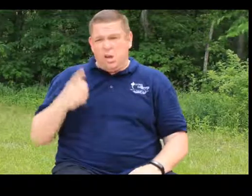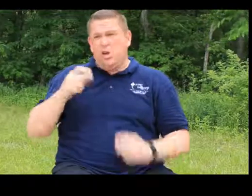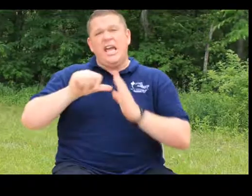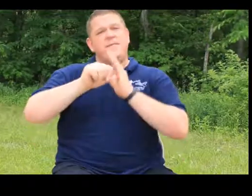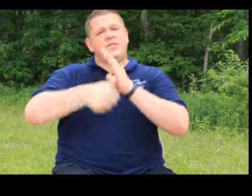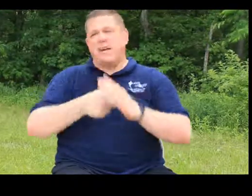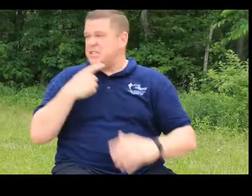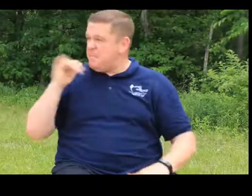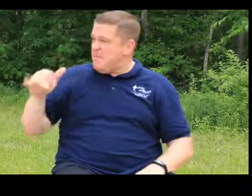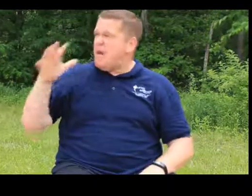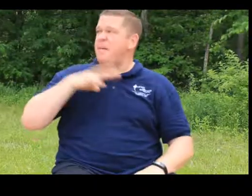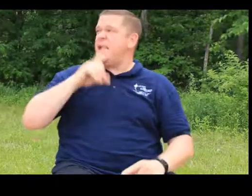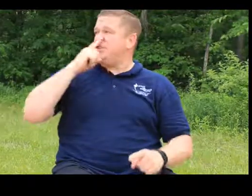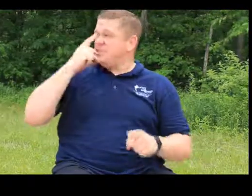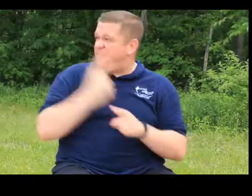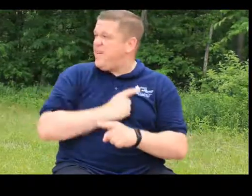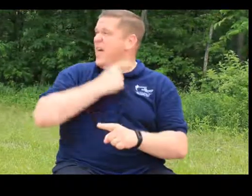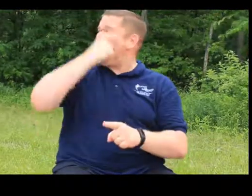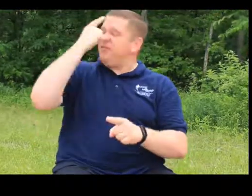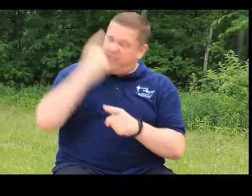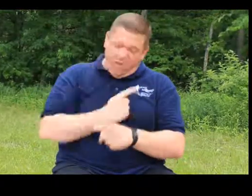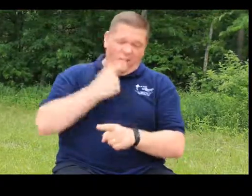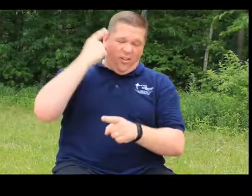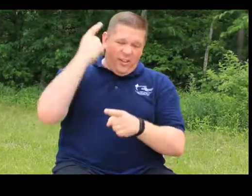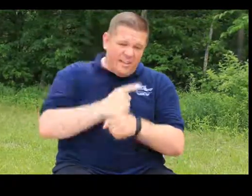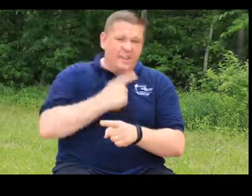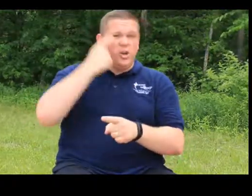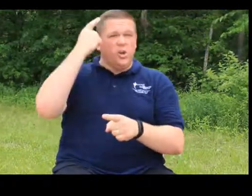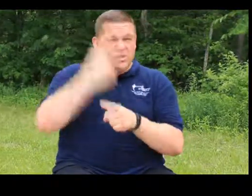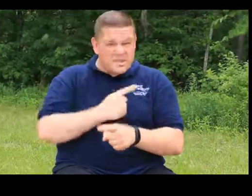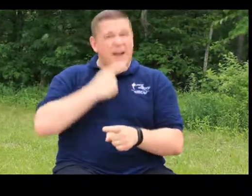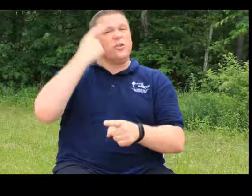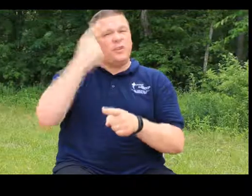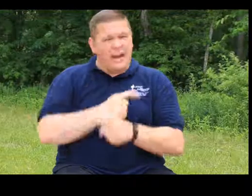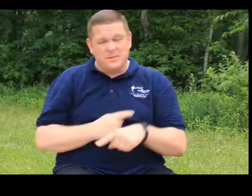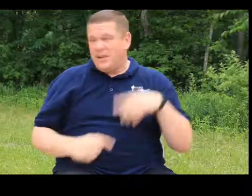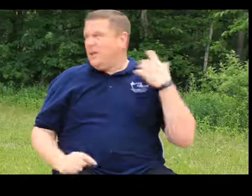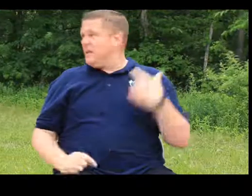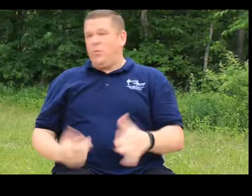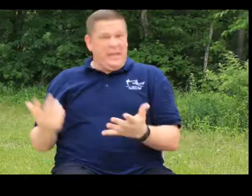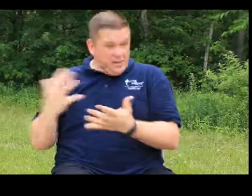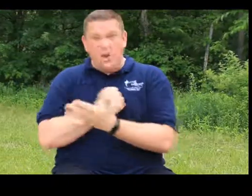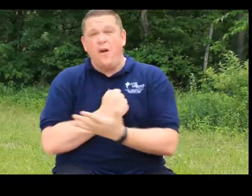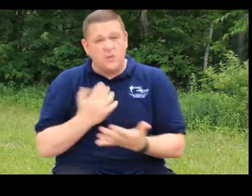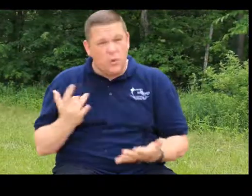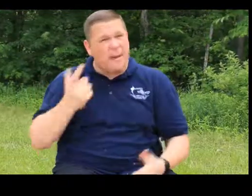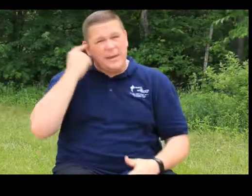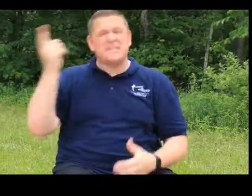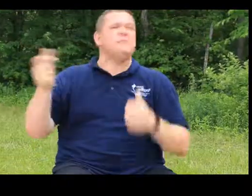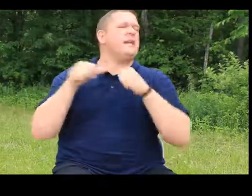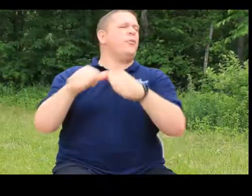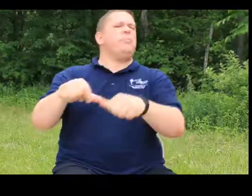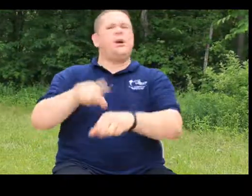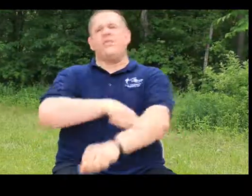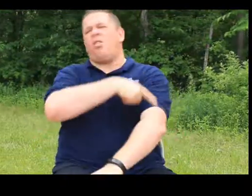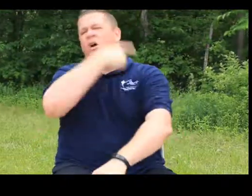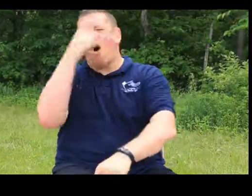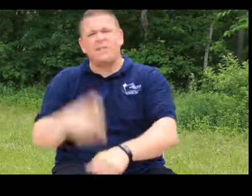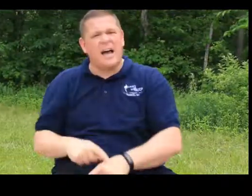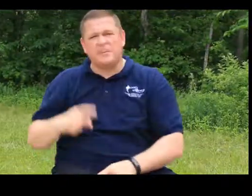You can emphasize and say, man, that man is just faithful. And you can do it several times. Well, he deserves it. Why? Because he's been at one place for a long time.